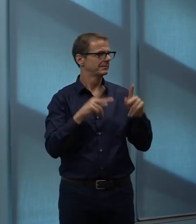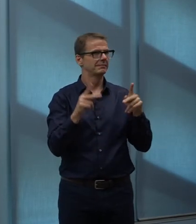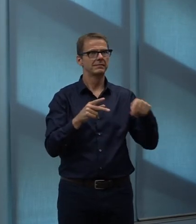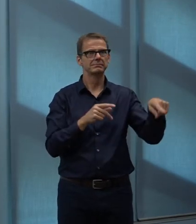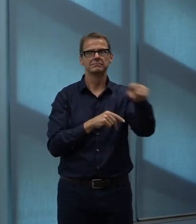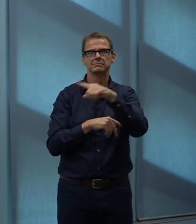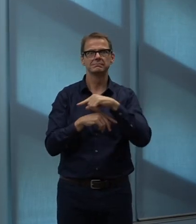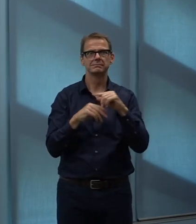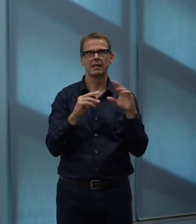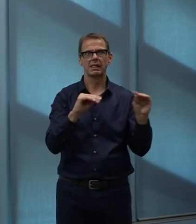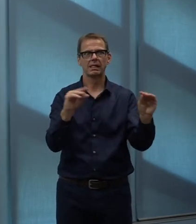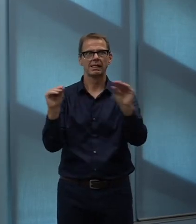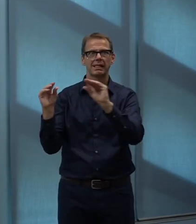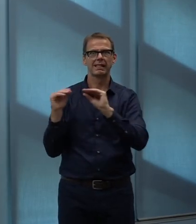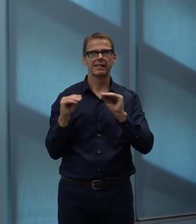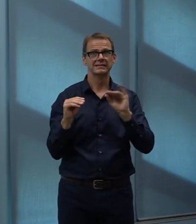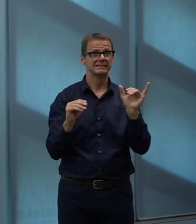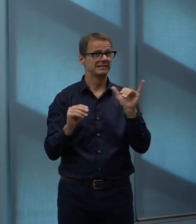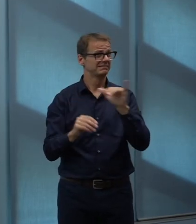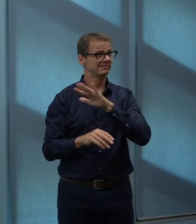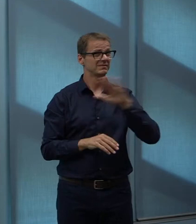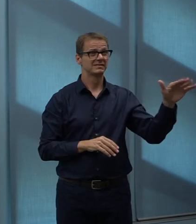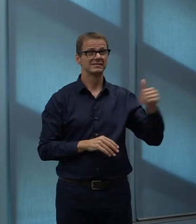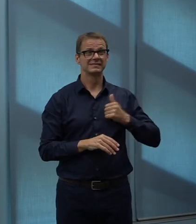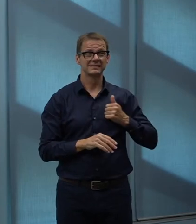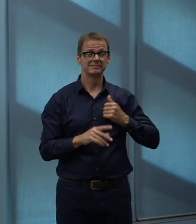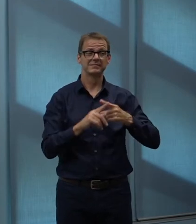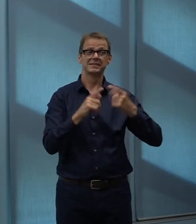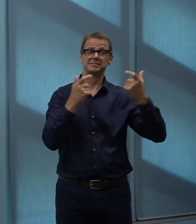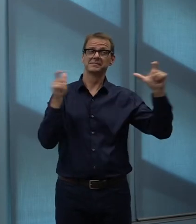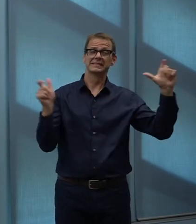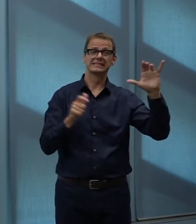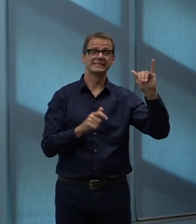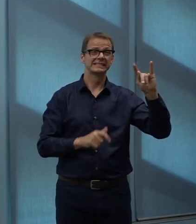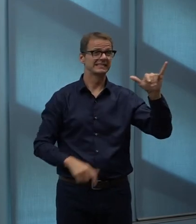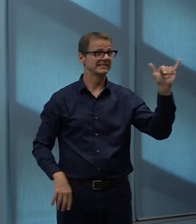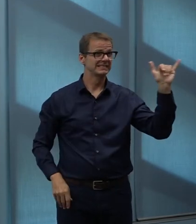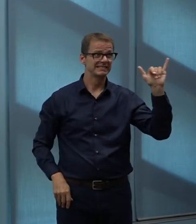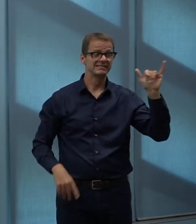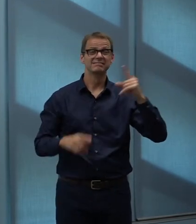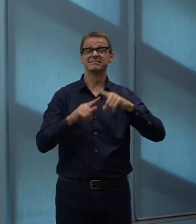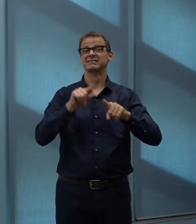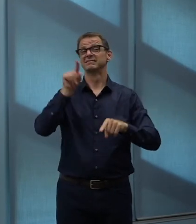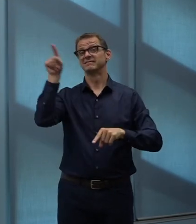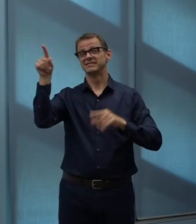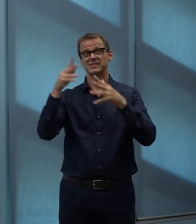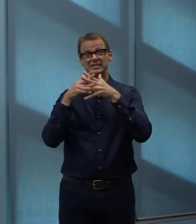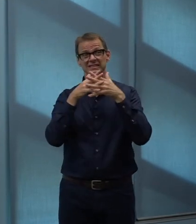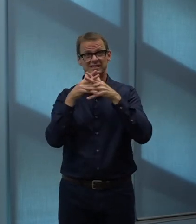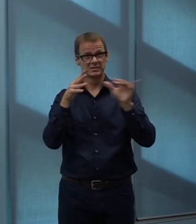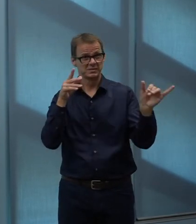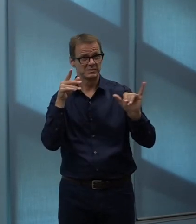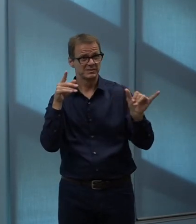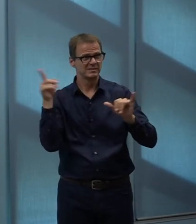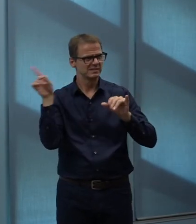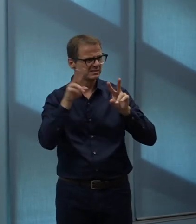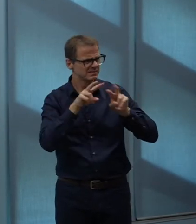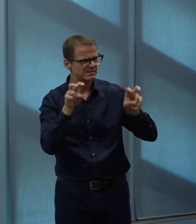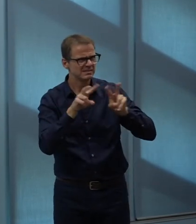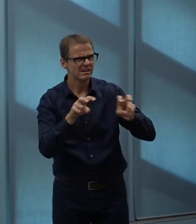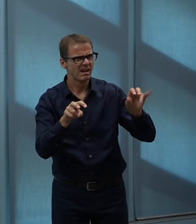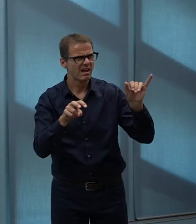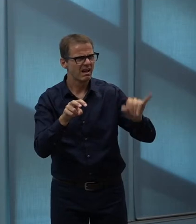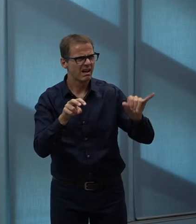this this fairly spread out northern city is taking this ambitious position. Why can't we in city X?